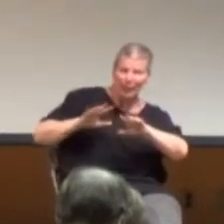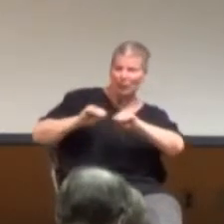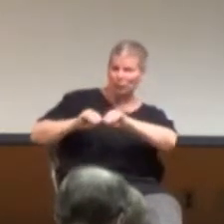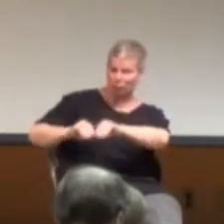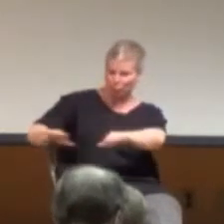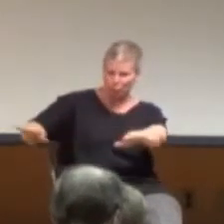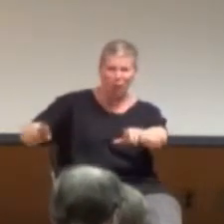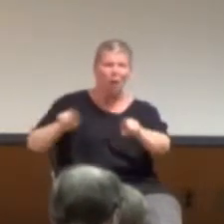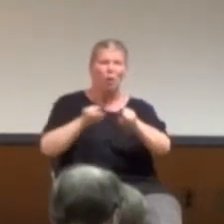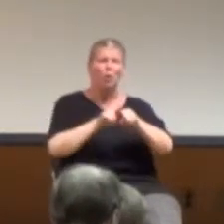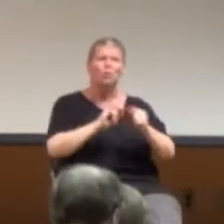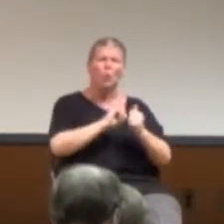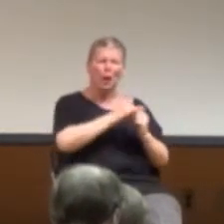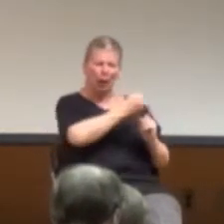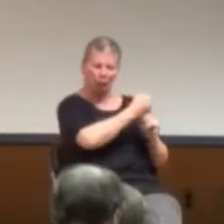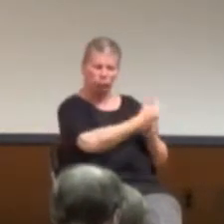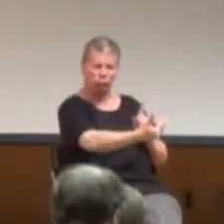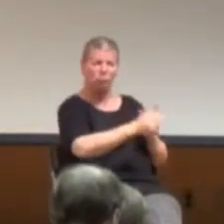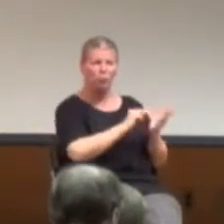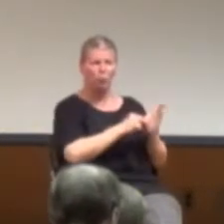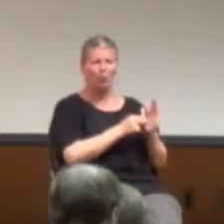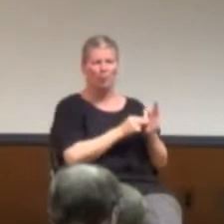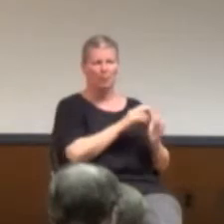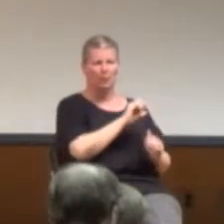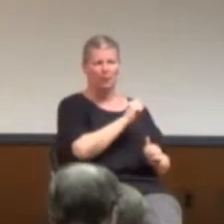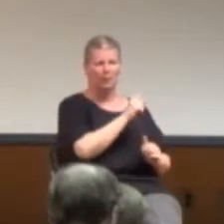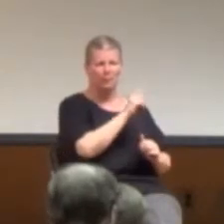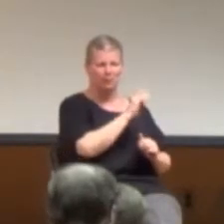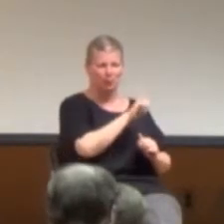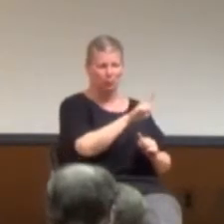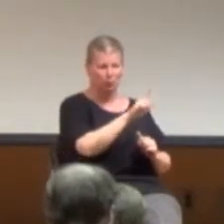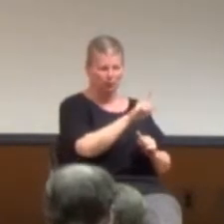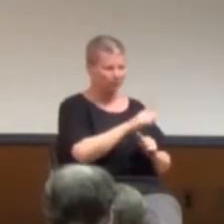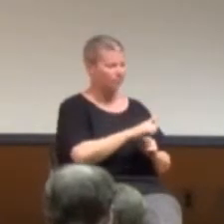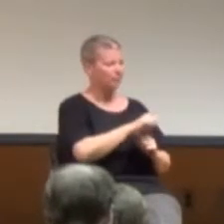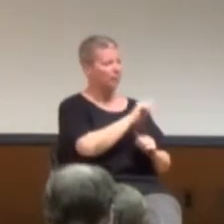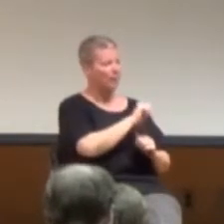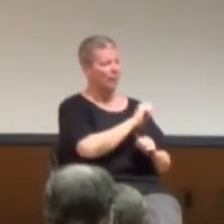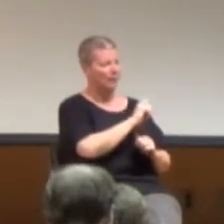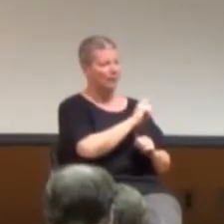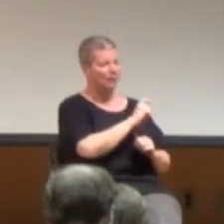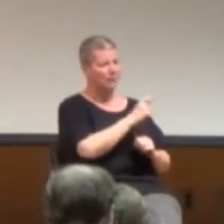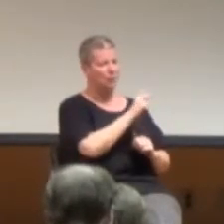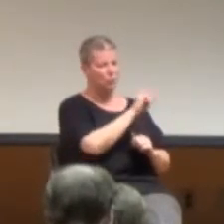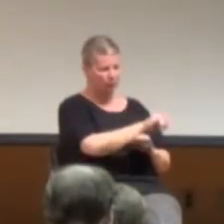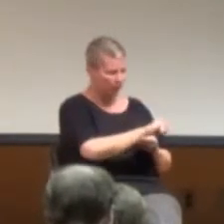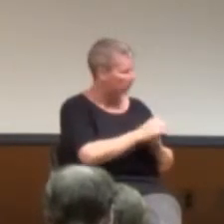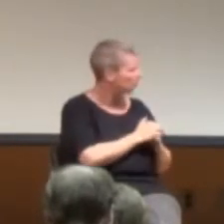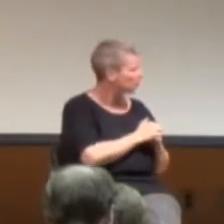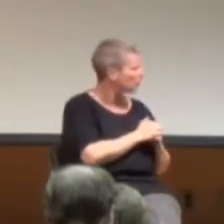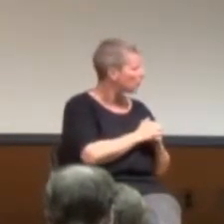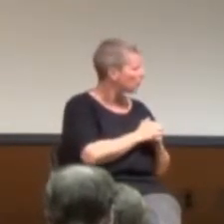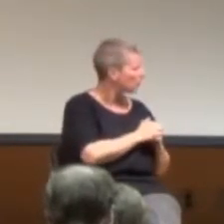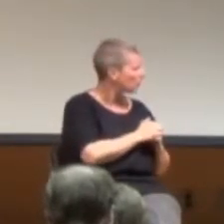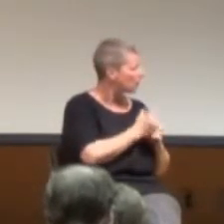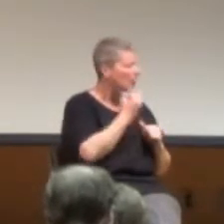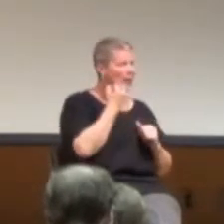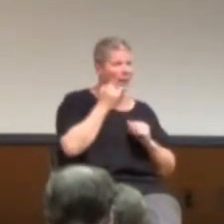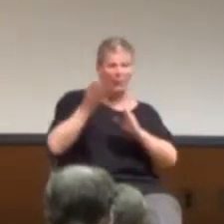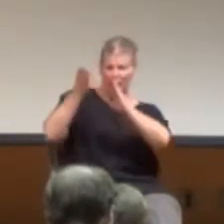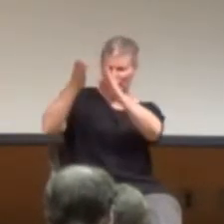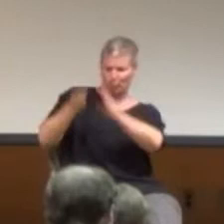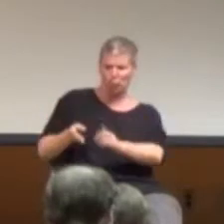somebody about asexuality. Um, like if somebody was non-asexual, how,